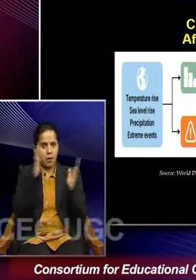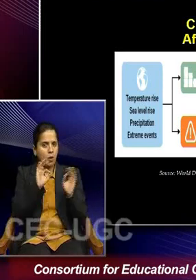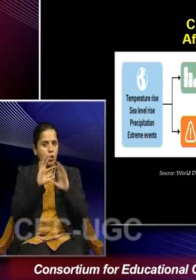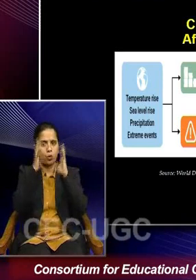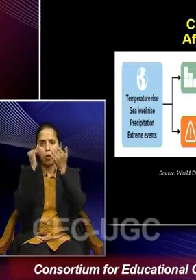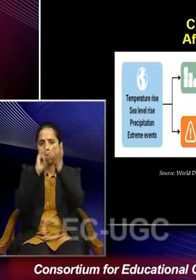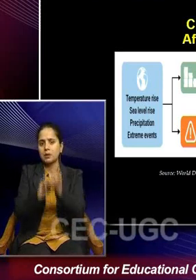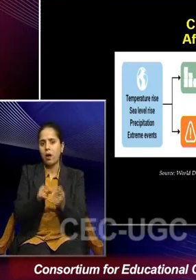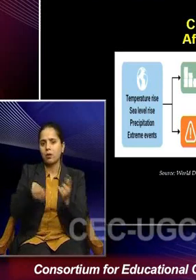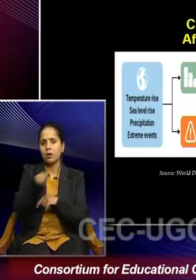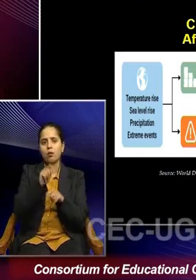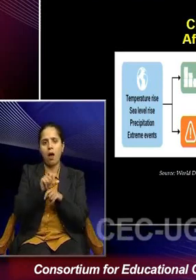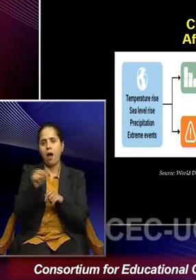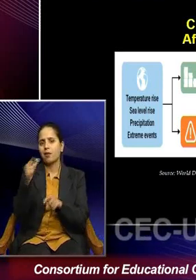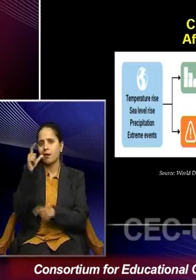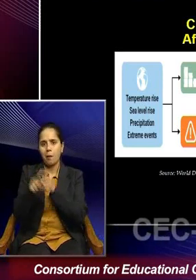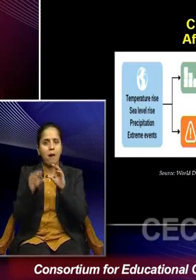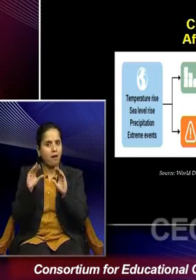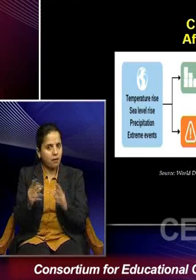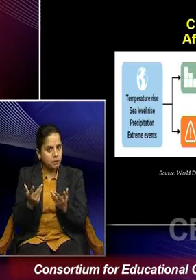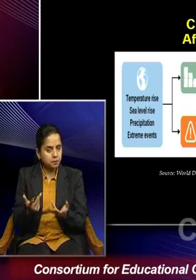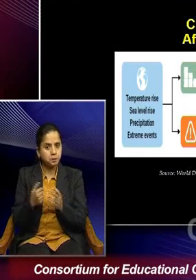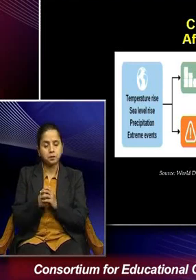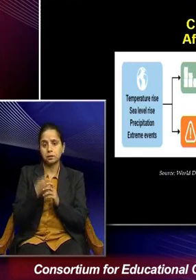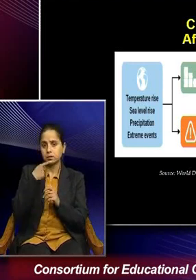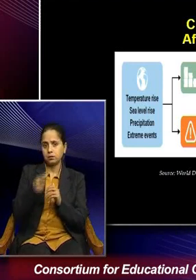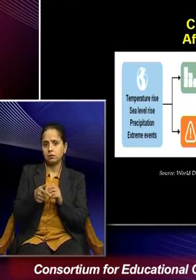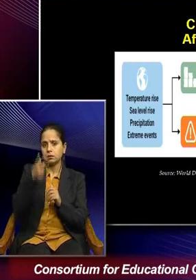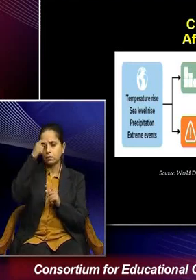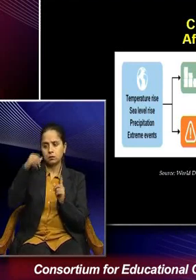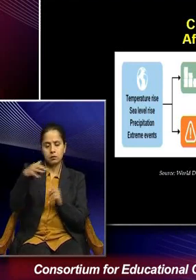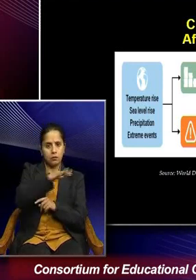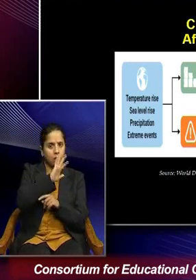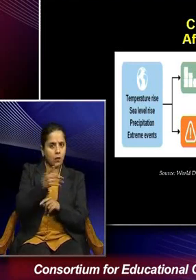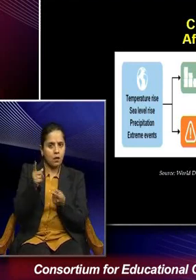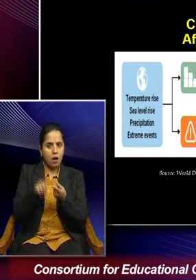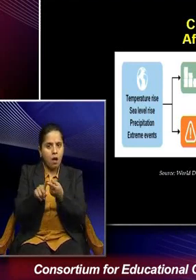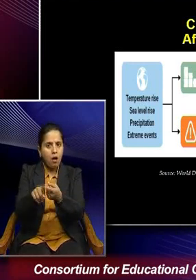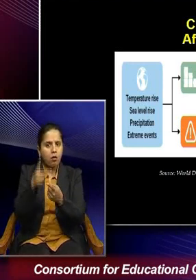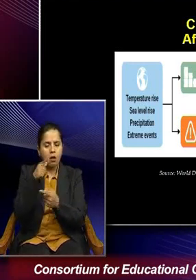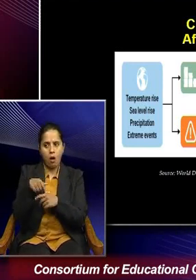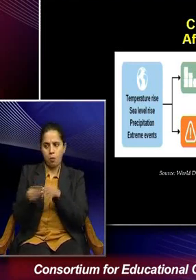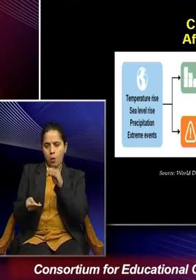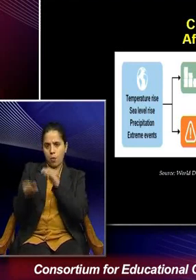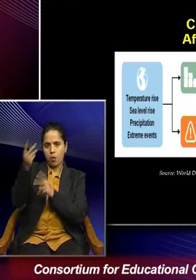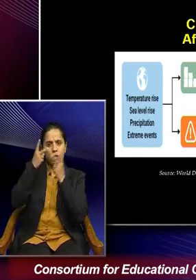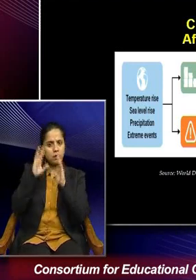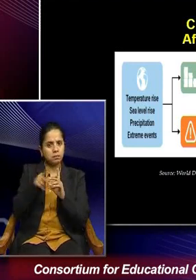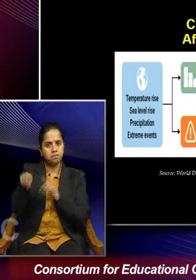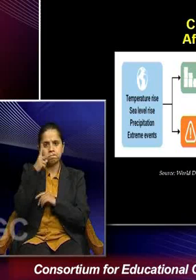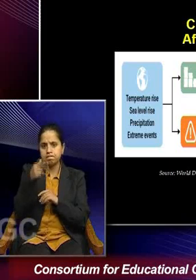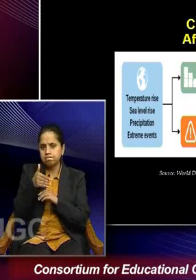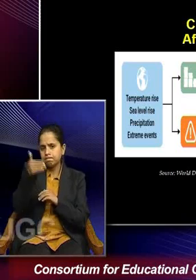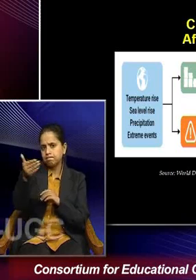So, when these climate and weather events, extreme events, their frequency and intensity is rising, it is leading to a